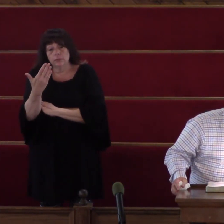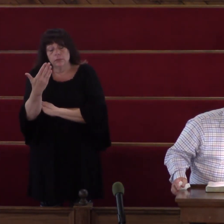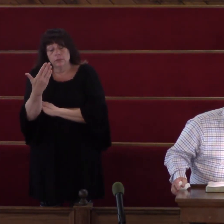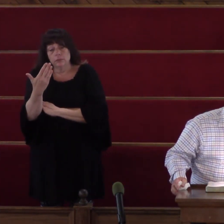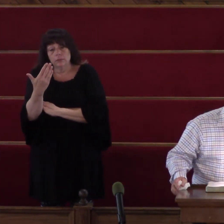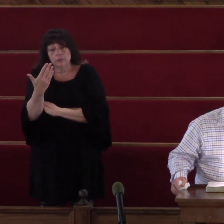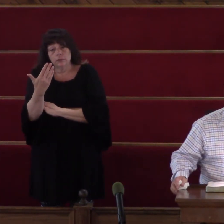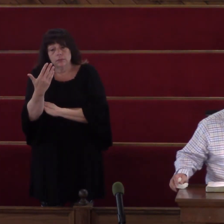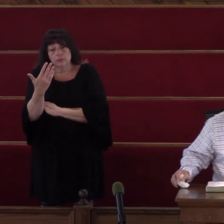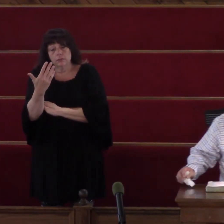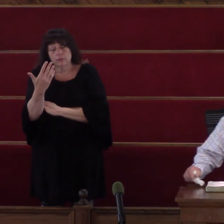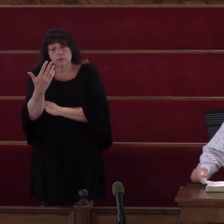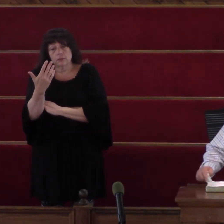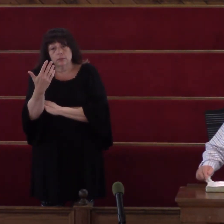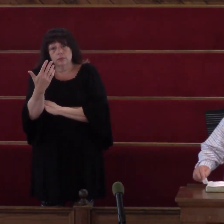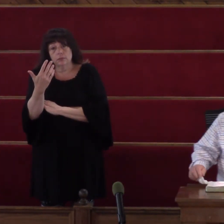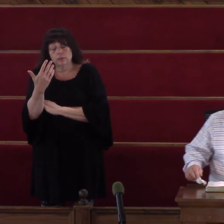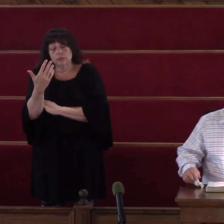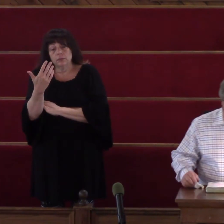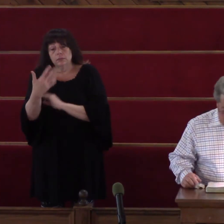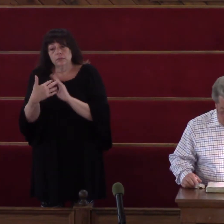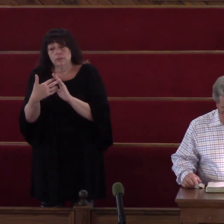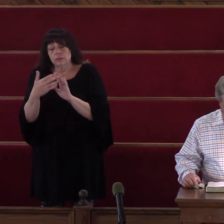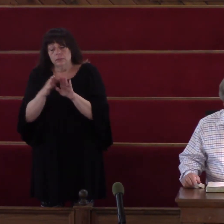Out of St. Luke